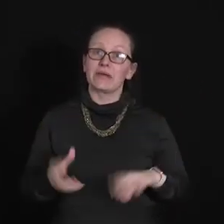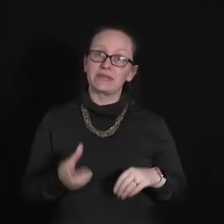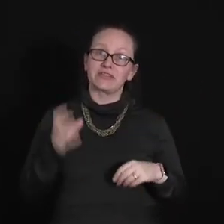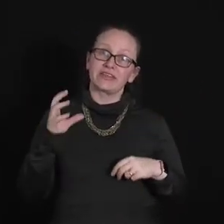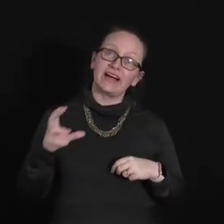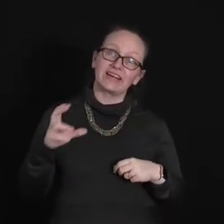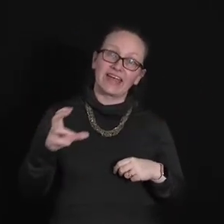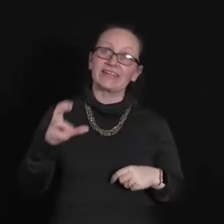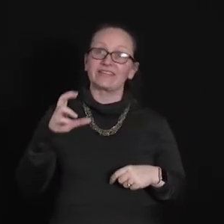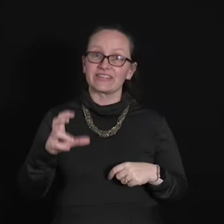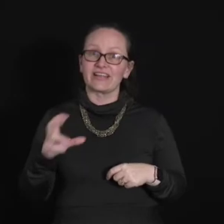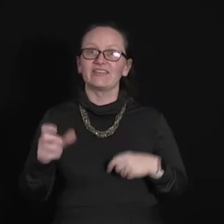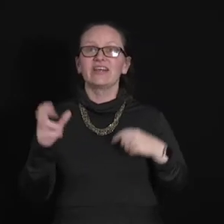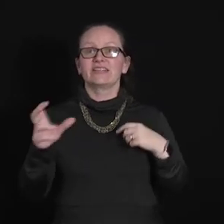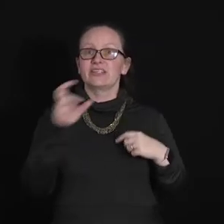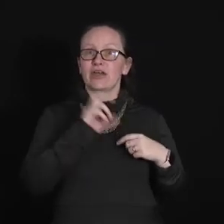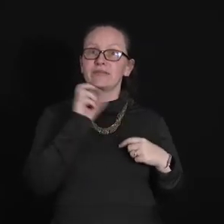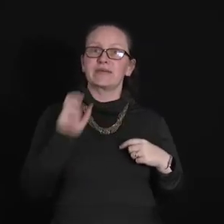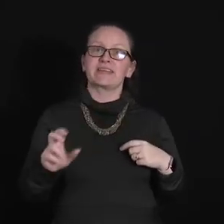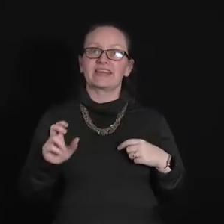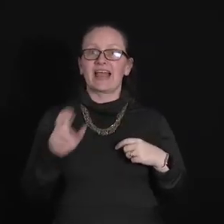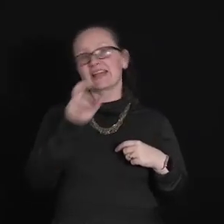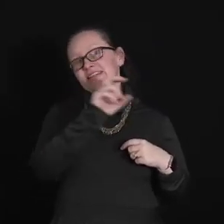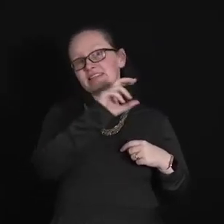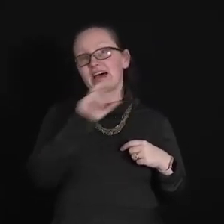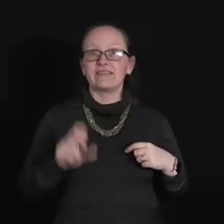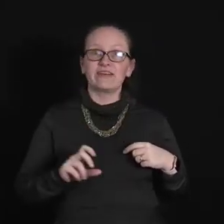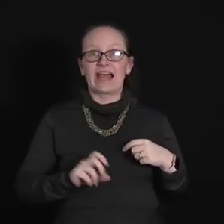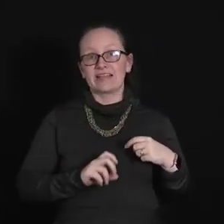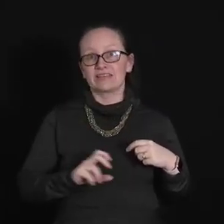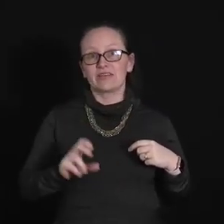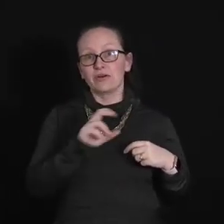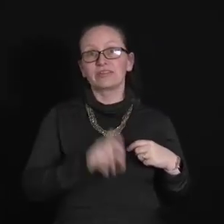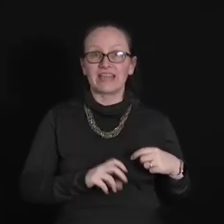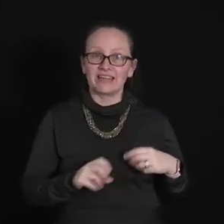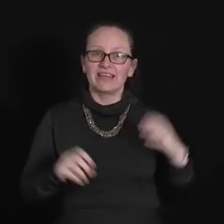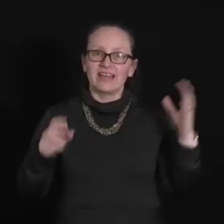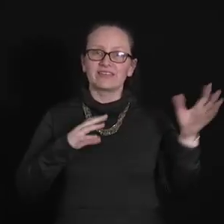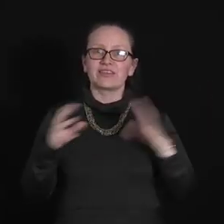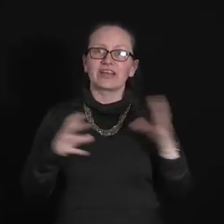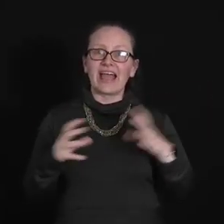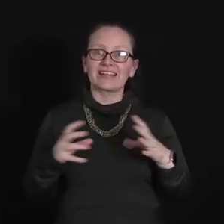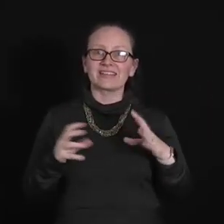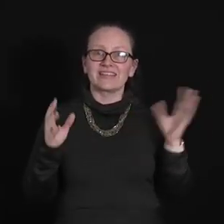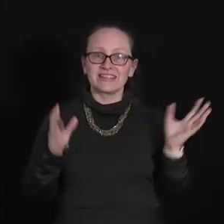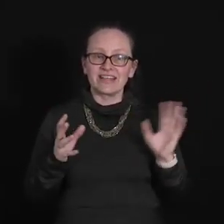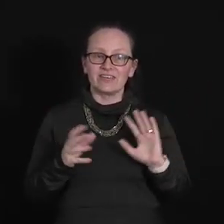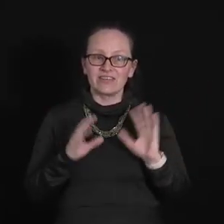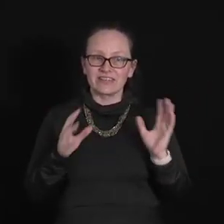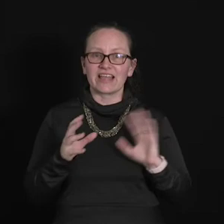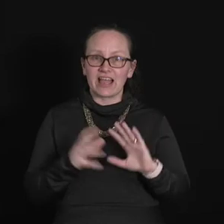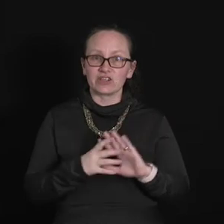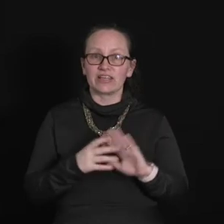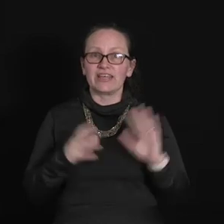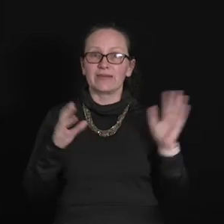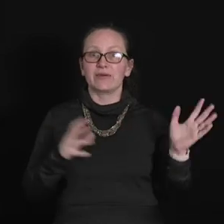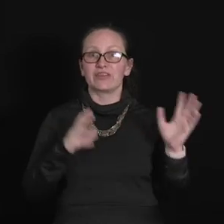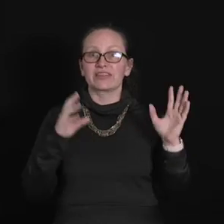moment. So the Geiger counter itself determines whether the cat is alive and or dead and so the cat itself isn't actually in both an